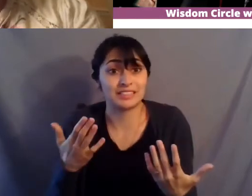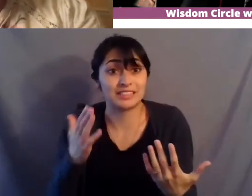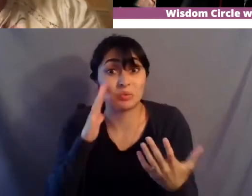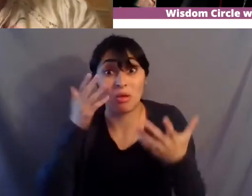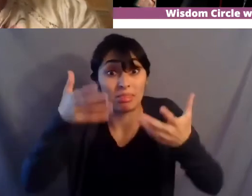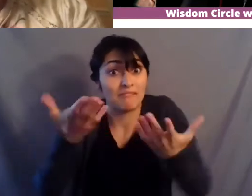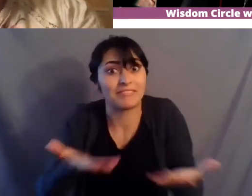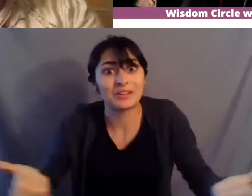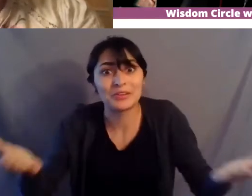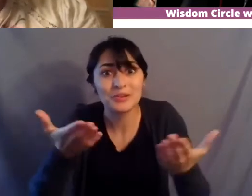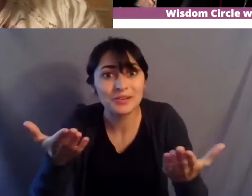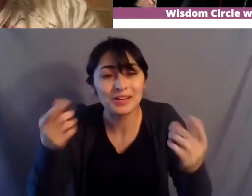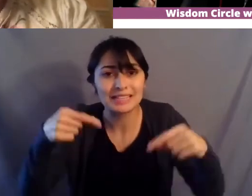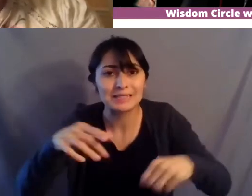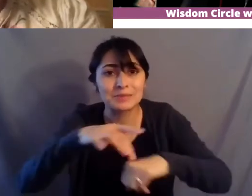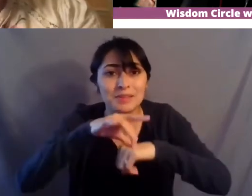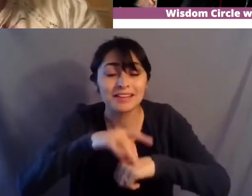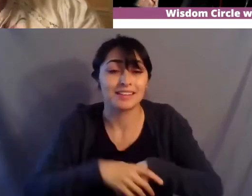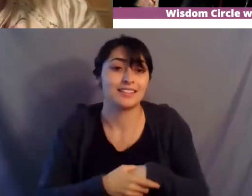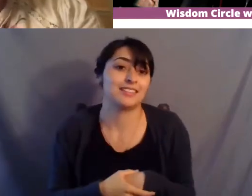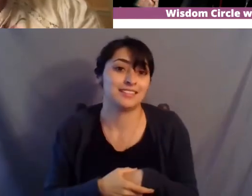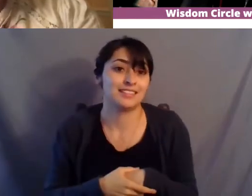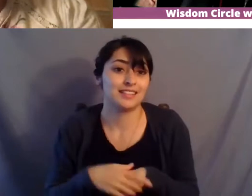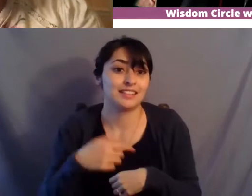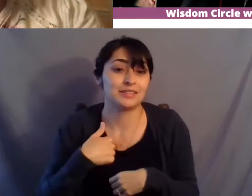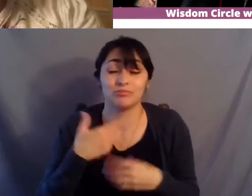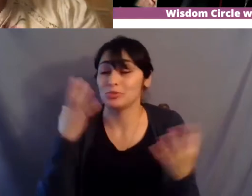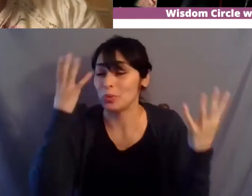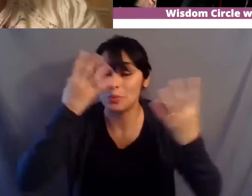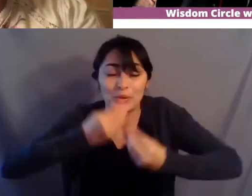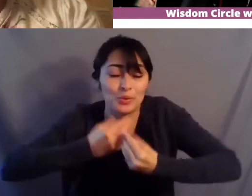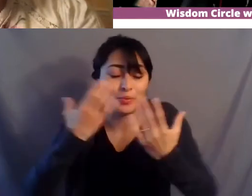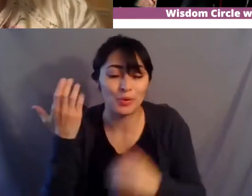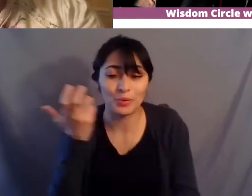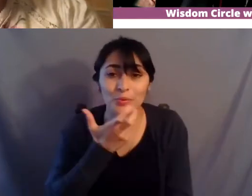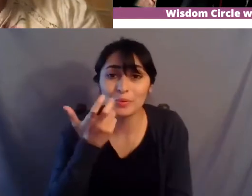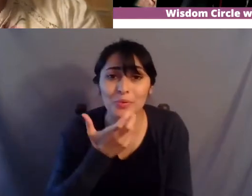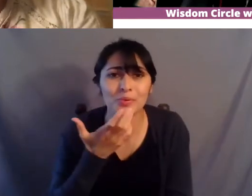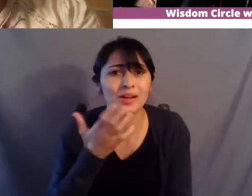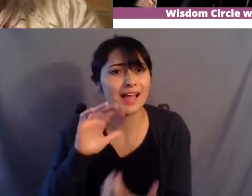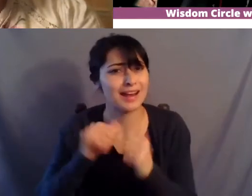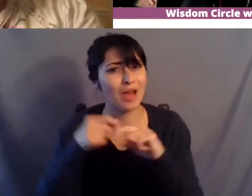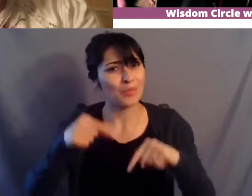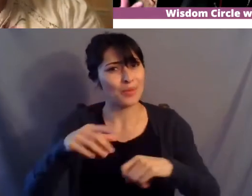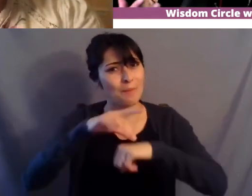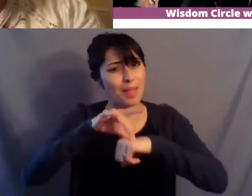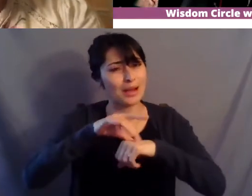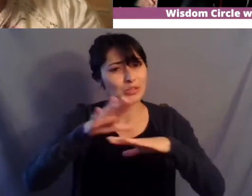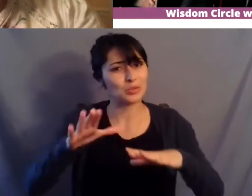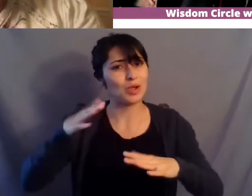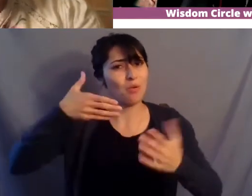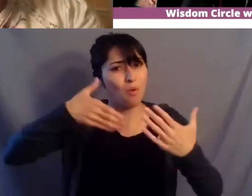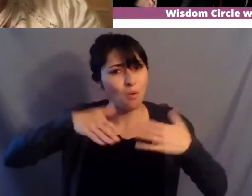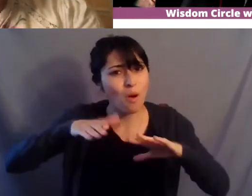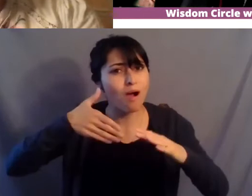and that is just so beautiful and how you're walking on this planet and the information